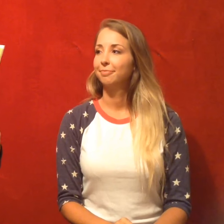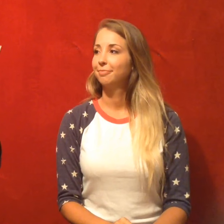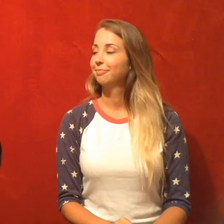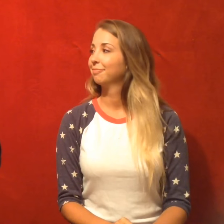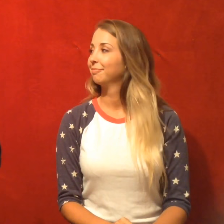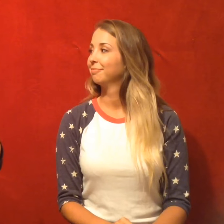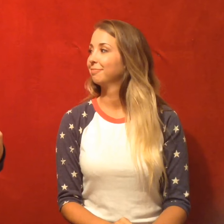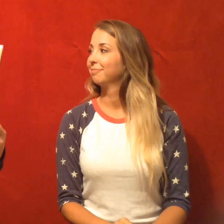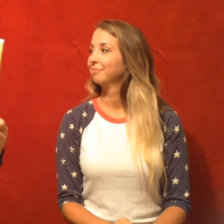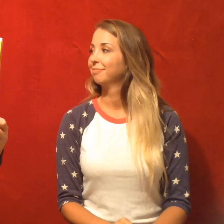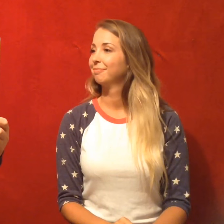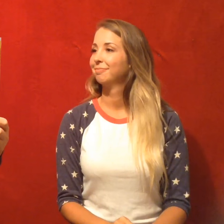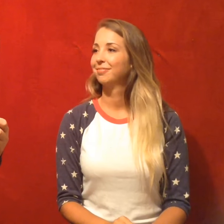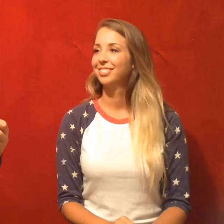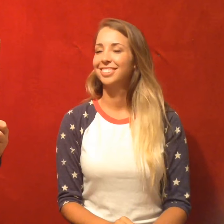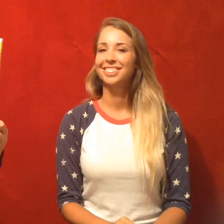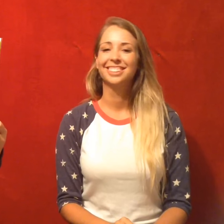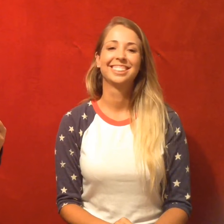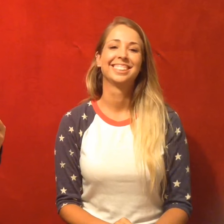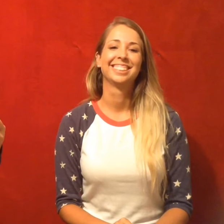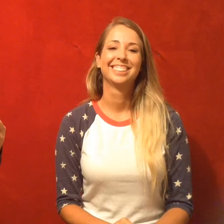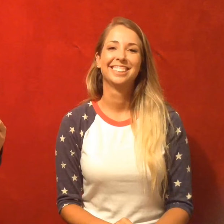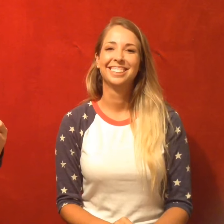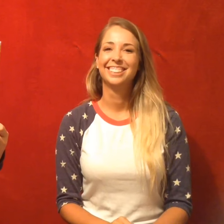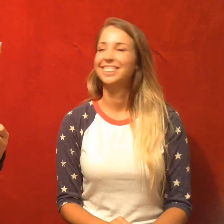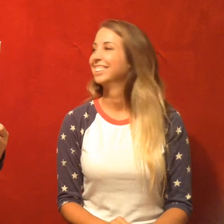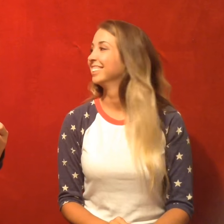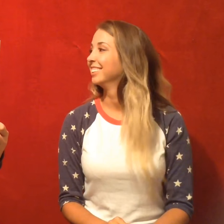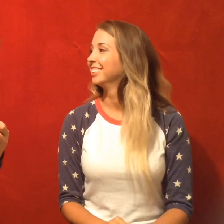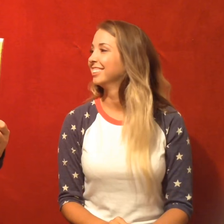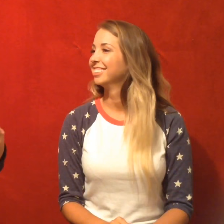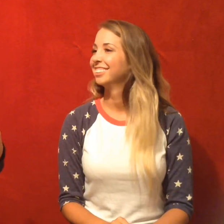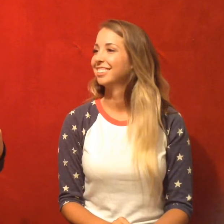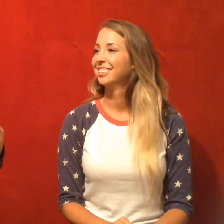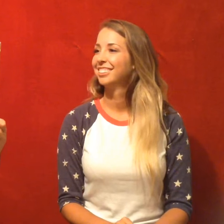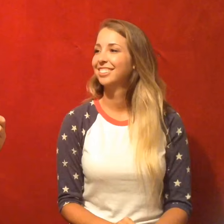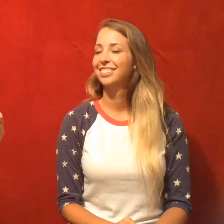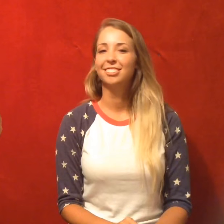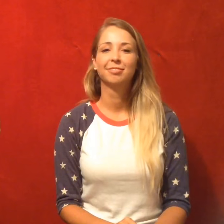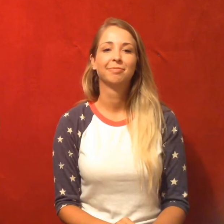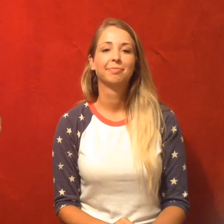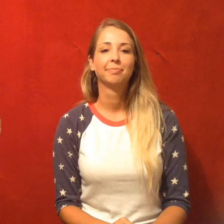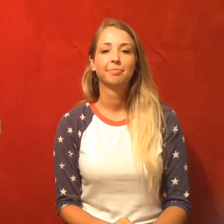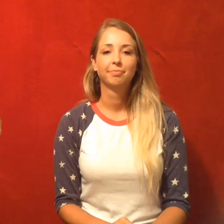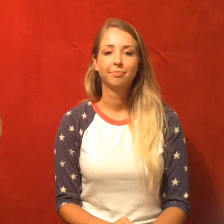she's got great 80's attire. But this is the first appearance of her. So it's nice to have.